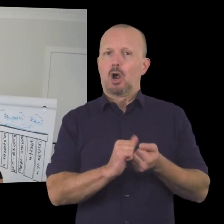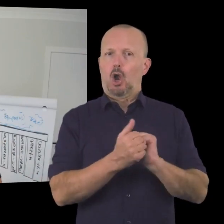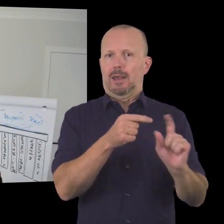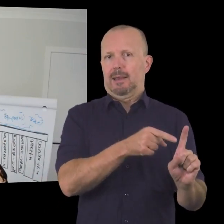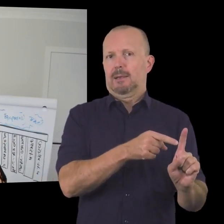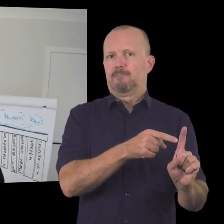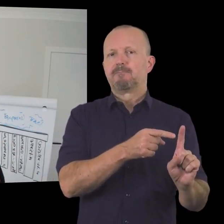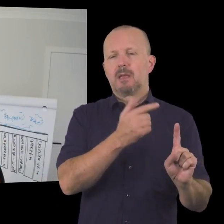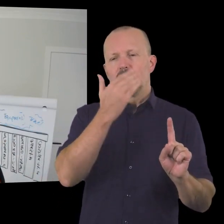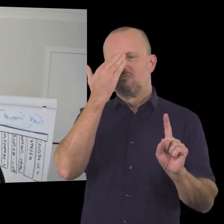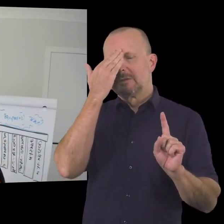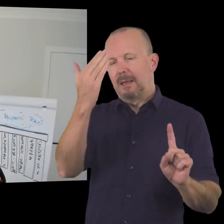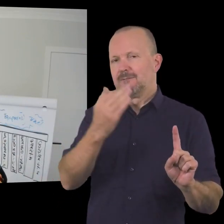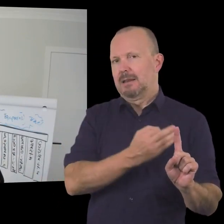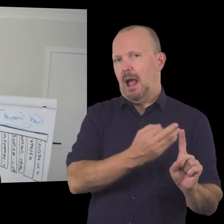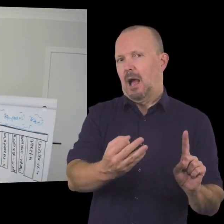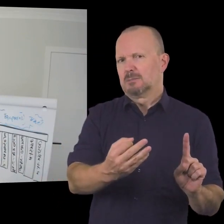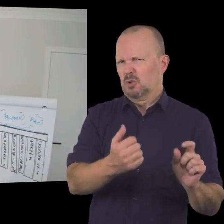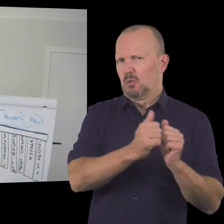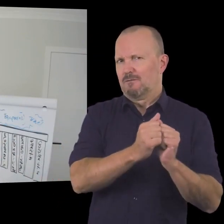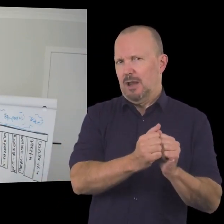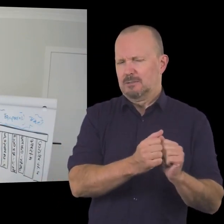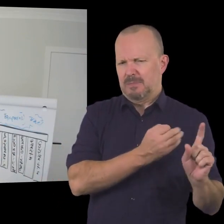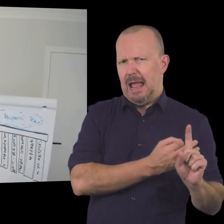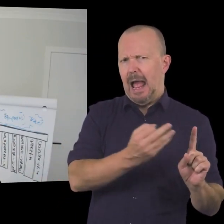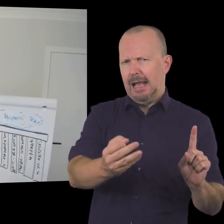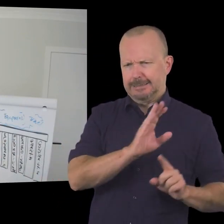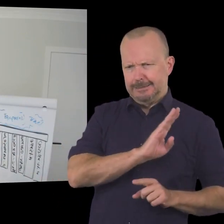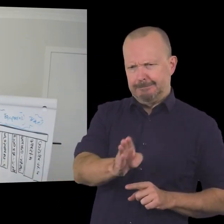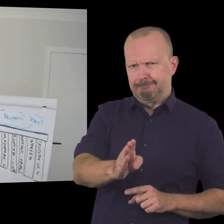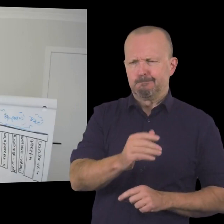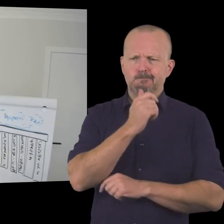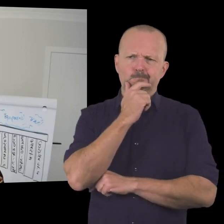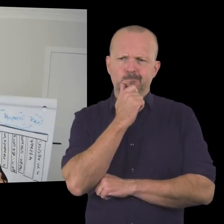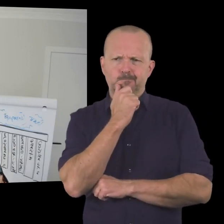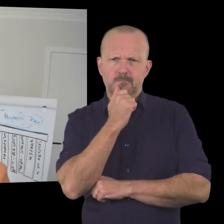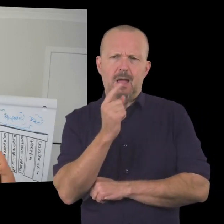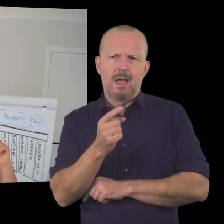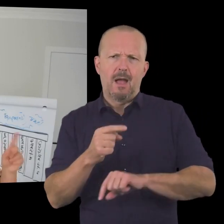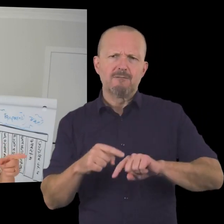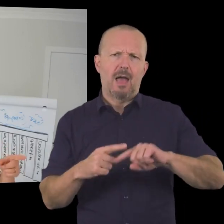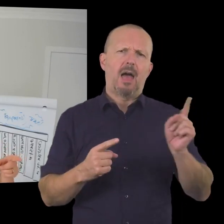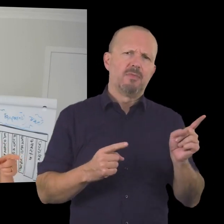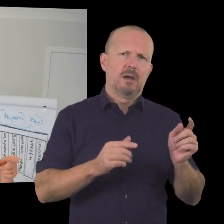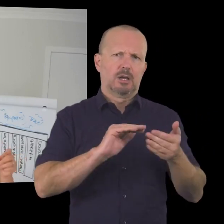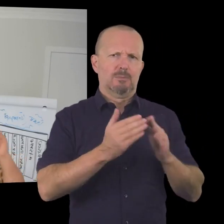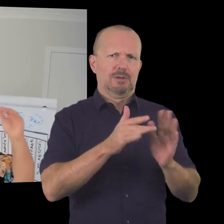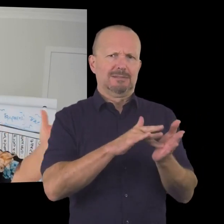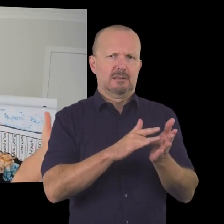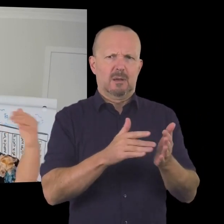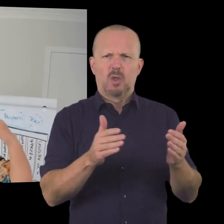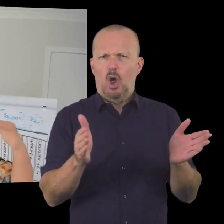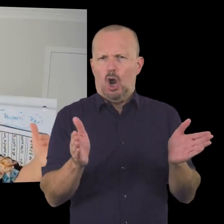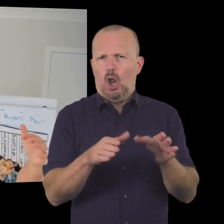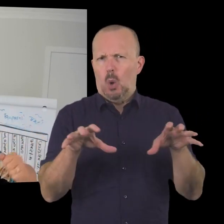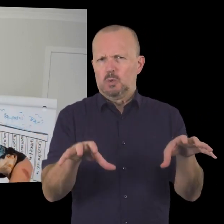lovely colleague who very respectfully asked this question and could do so because they were good friends she said you know there's another community center you know in